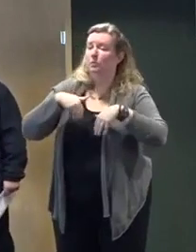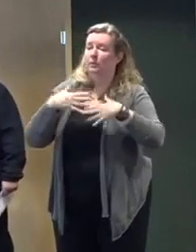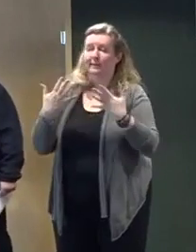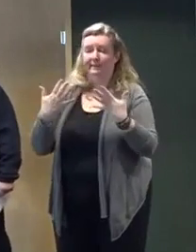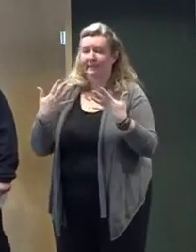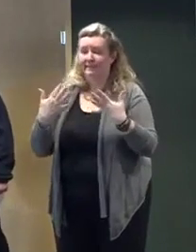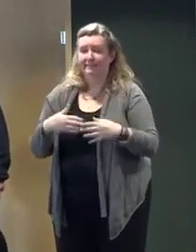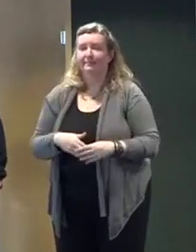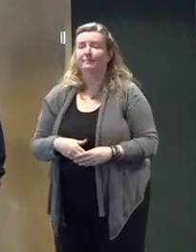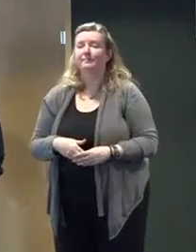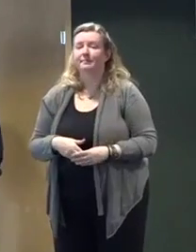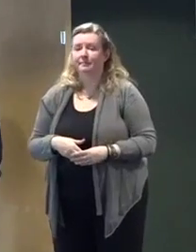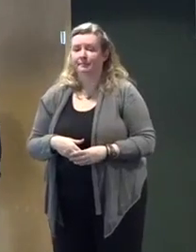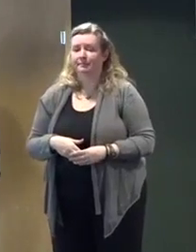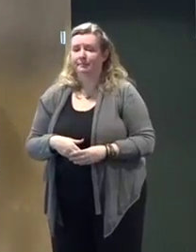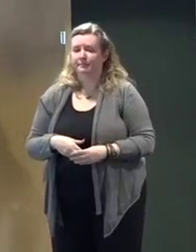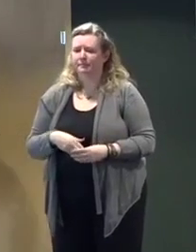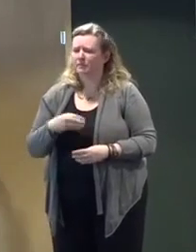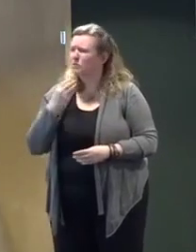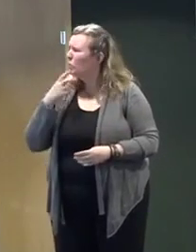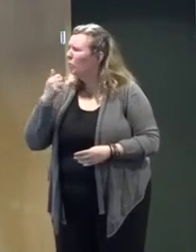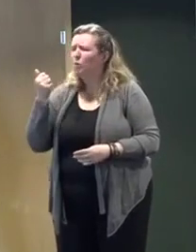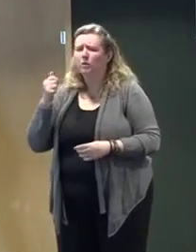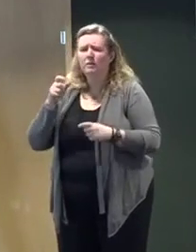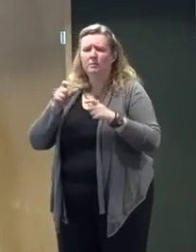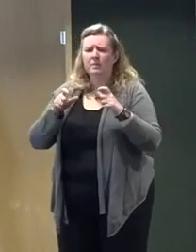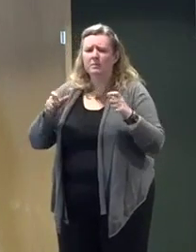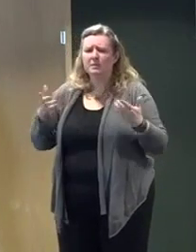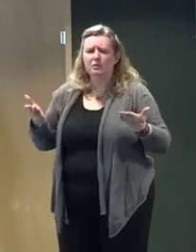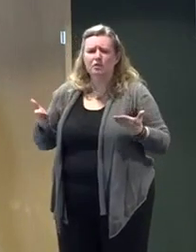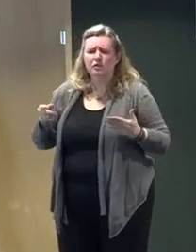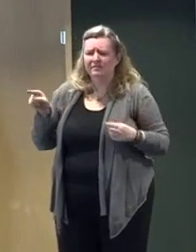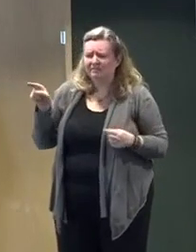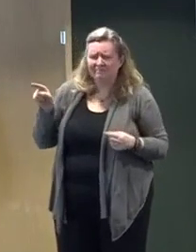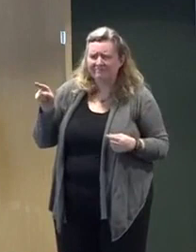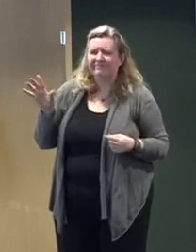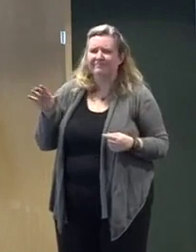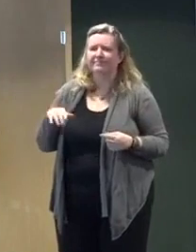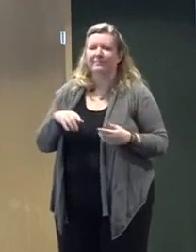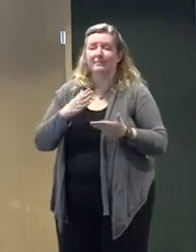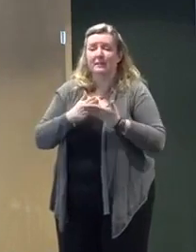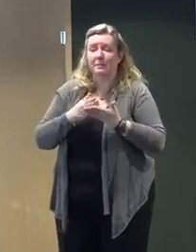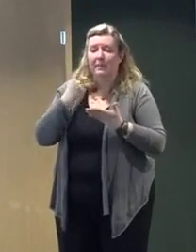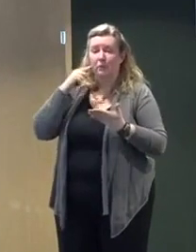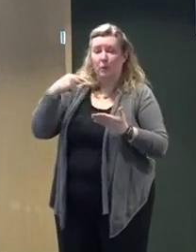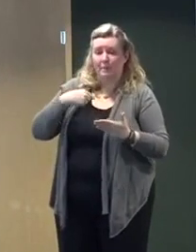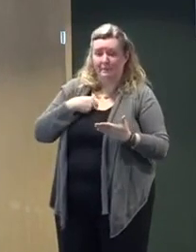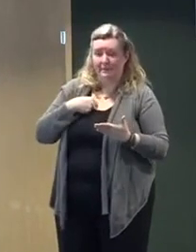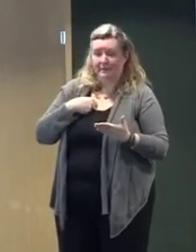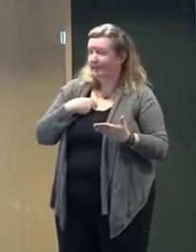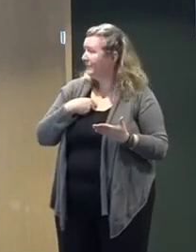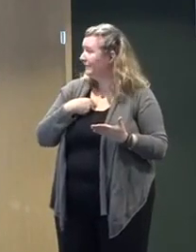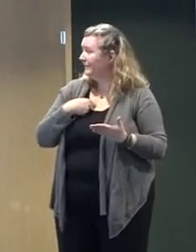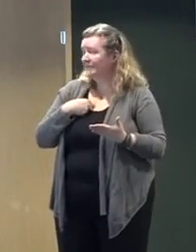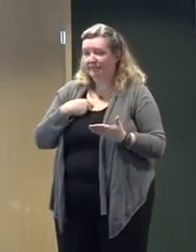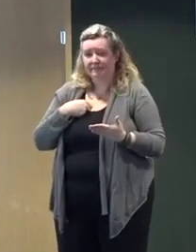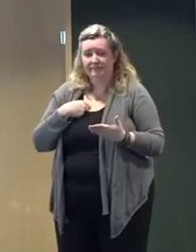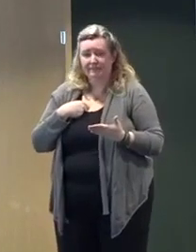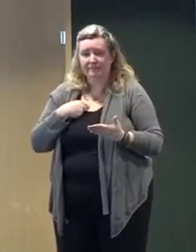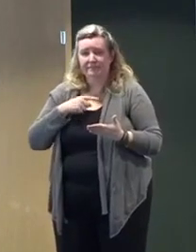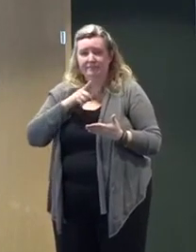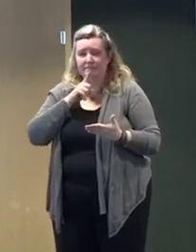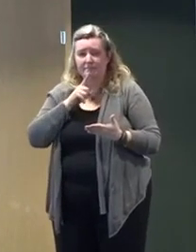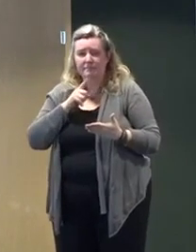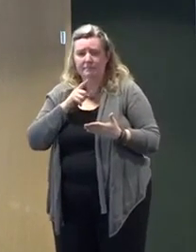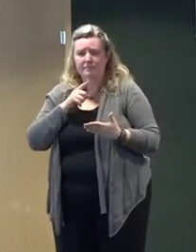fellows upstairs where we have to go first to make sure we can get through the weekend. I'm not going to tell you on TV